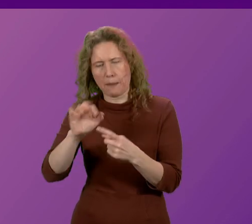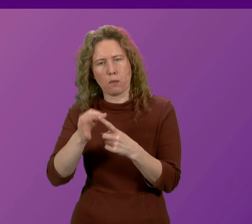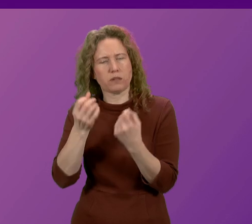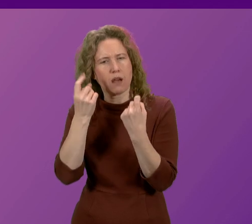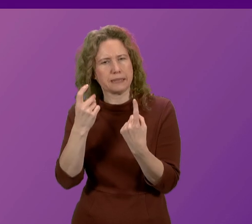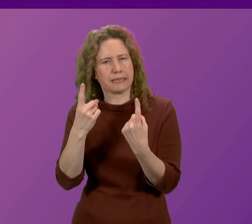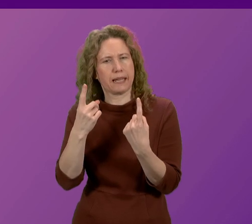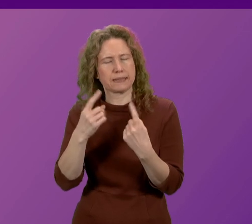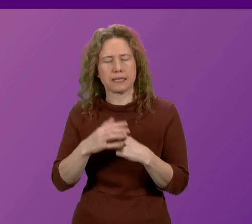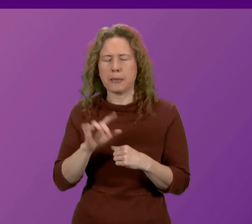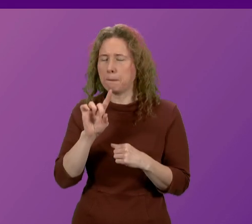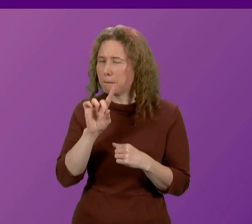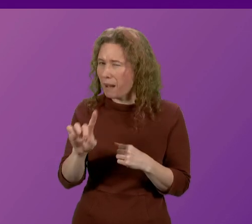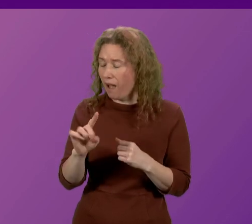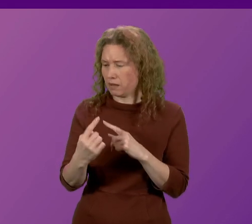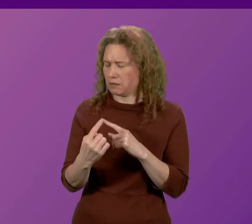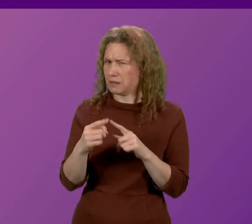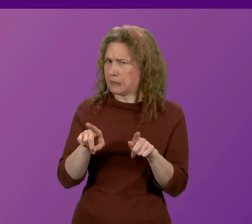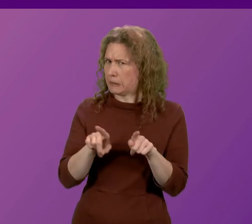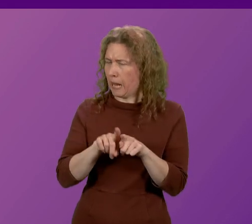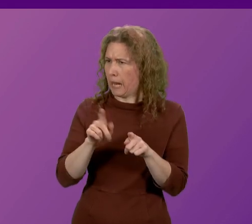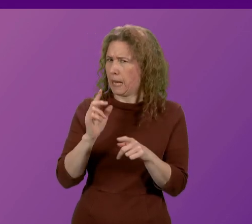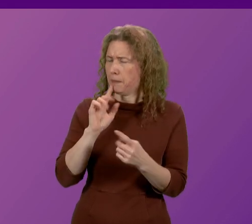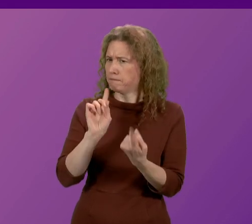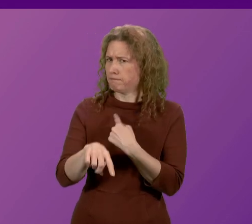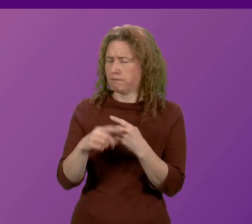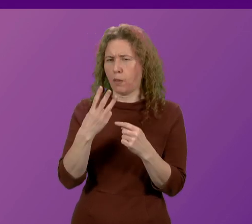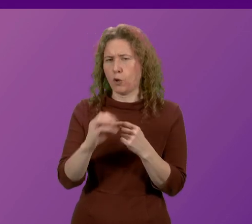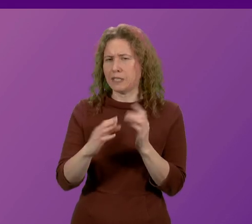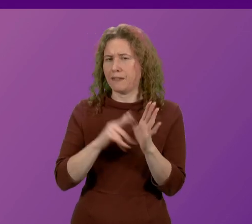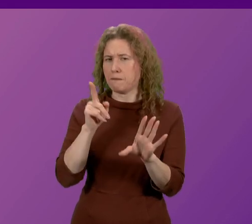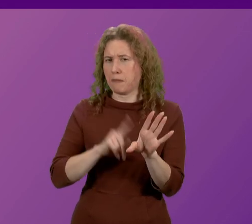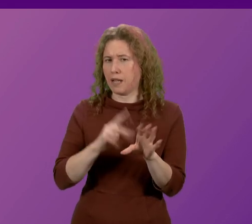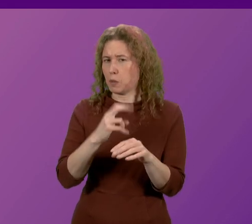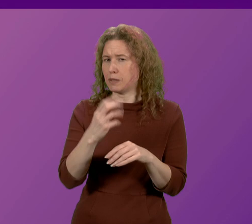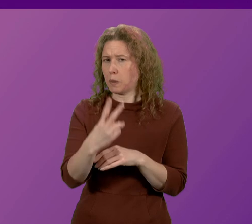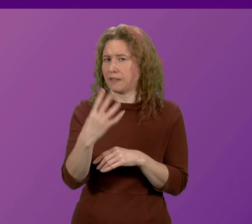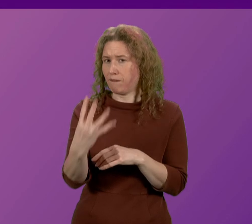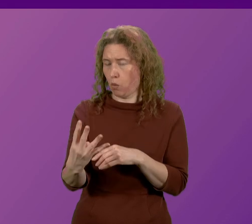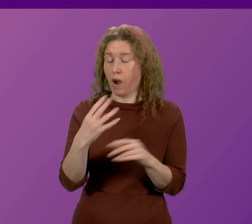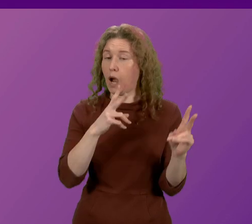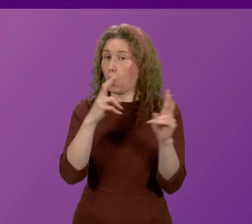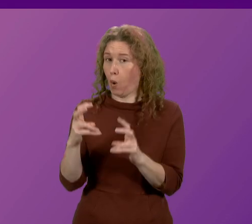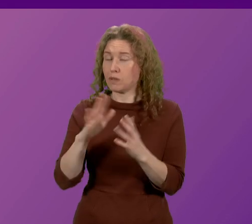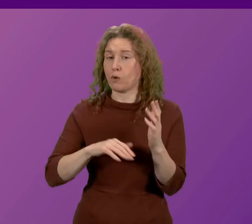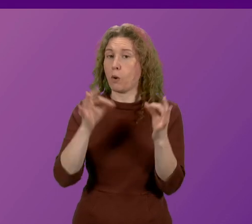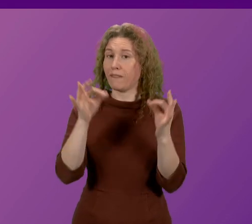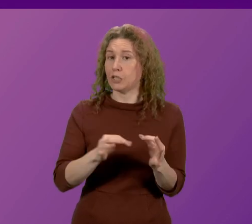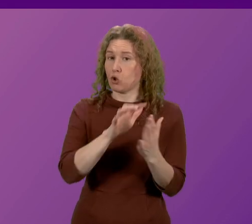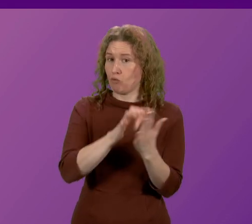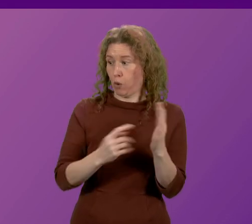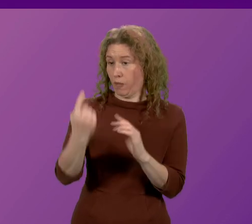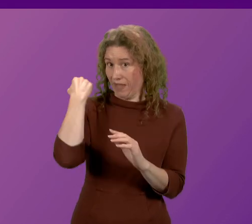puts to me. But what I said back on the 30th of May, 2024 was that, and I quote from the official record,